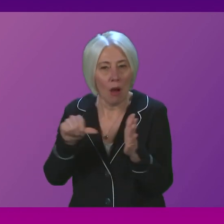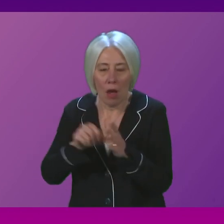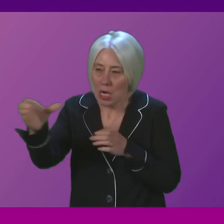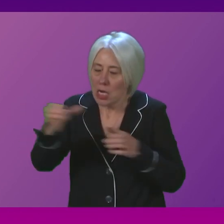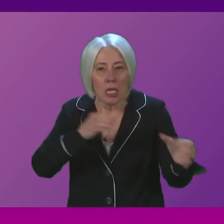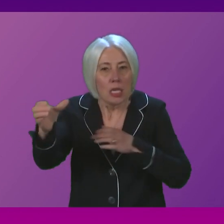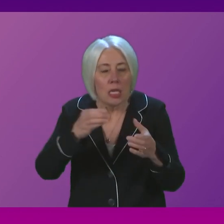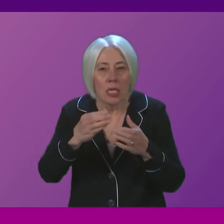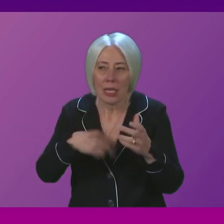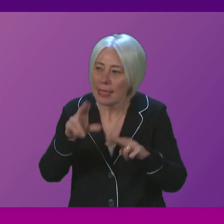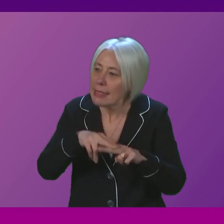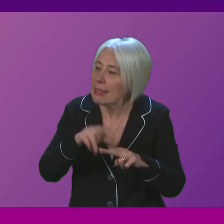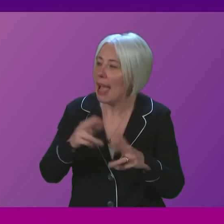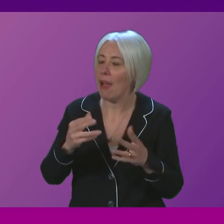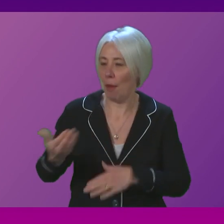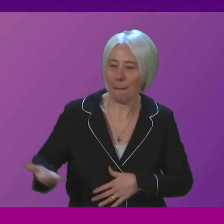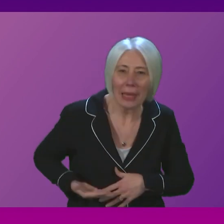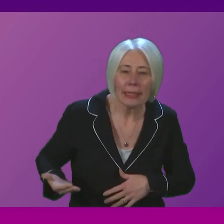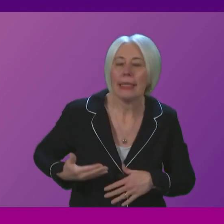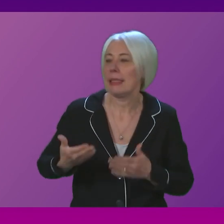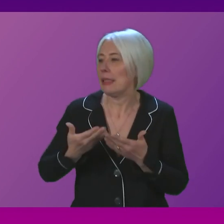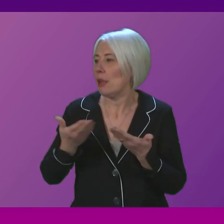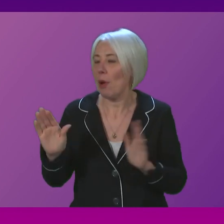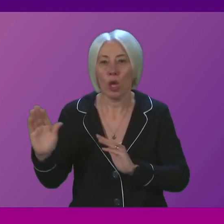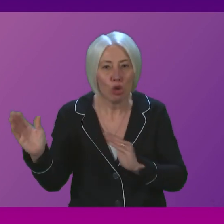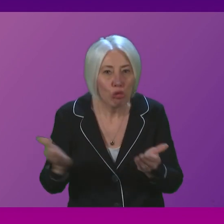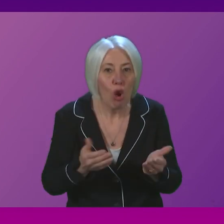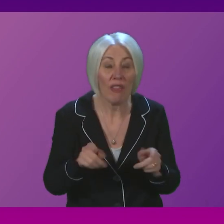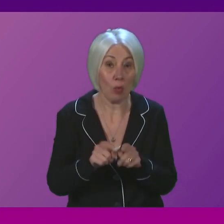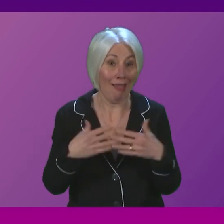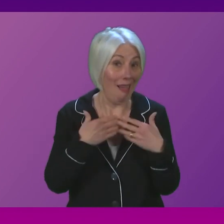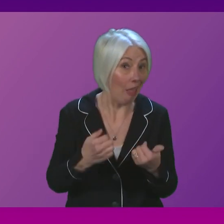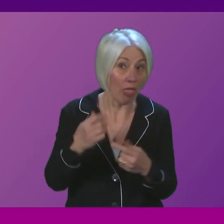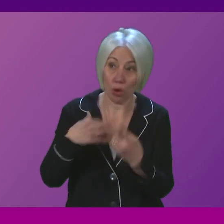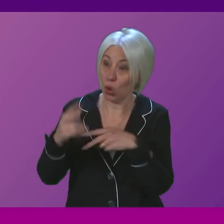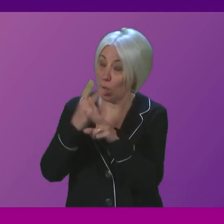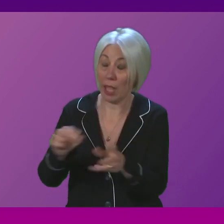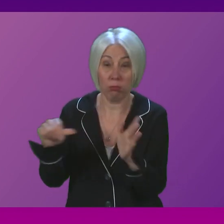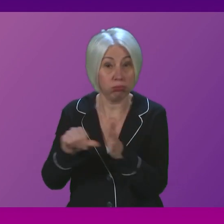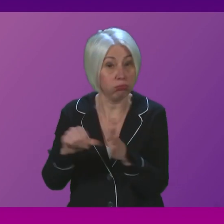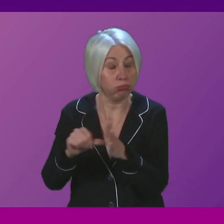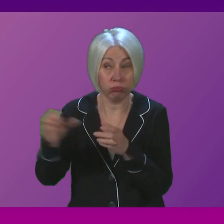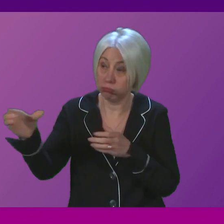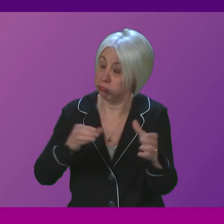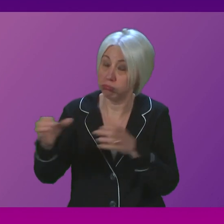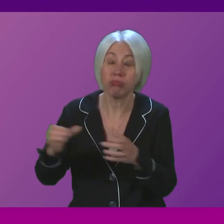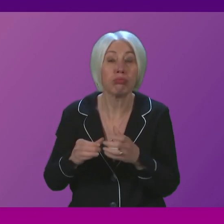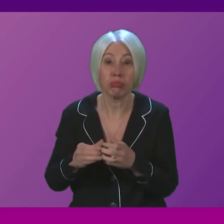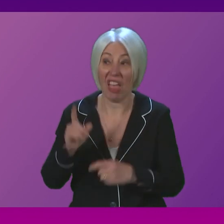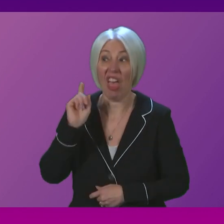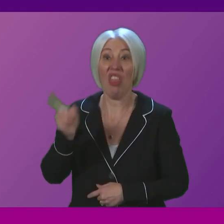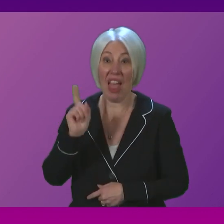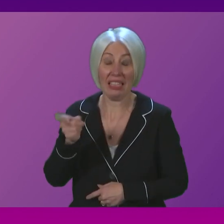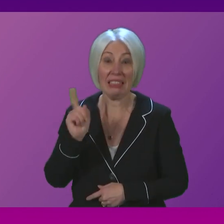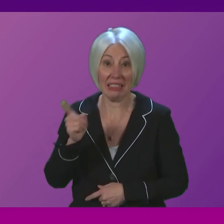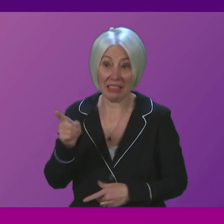into businesses or into our public services including health and social care I'd suggest that's got an